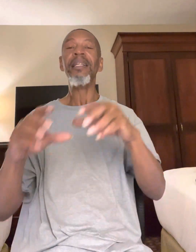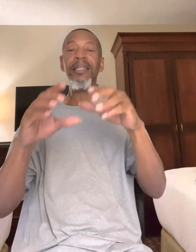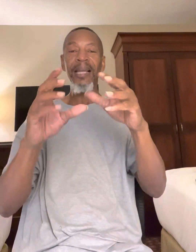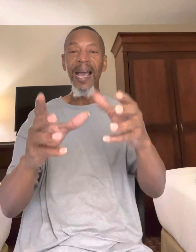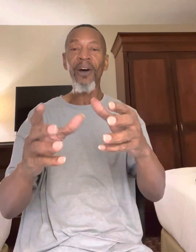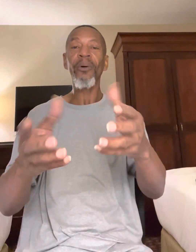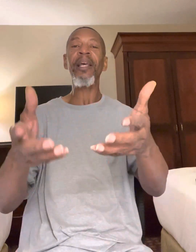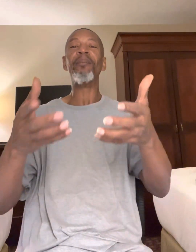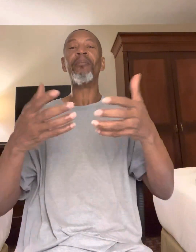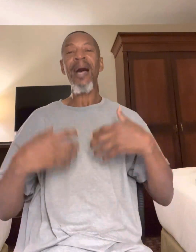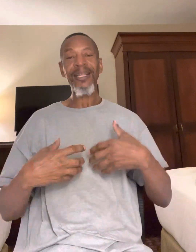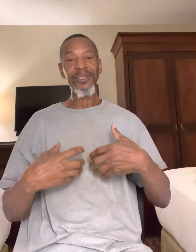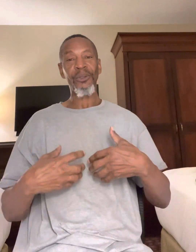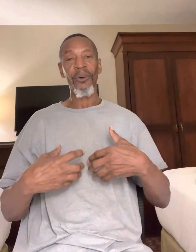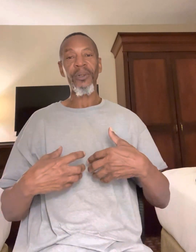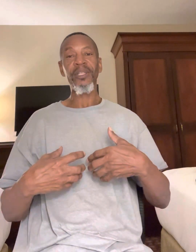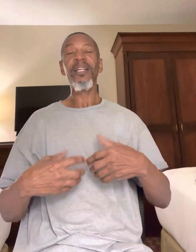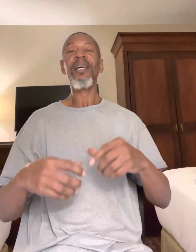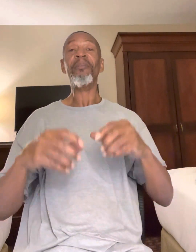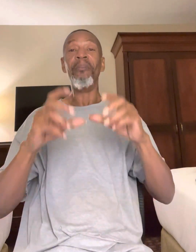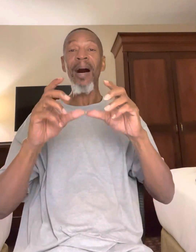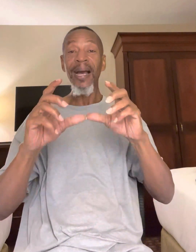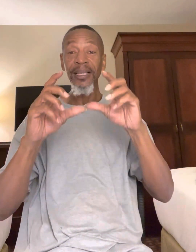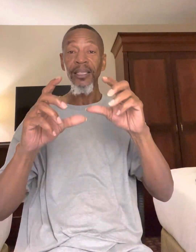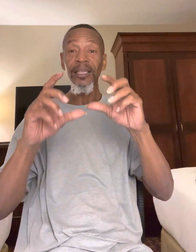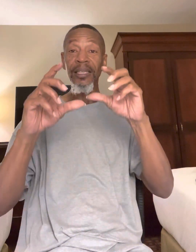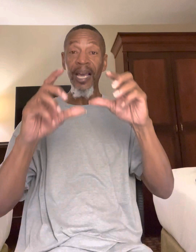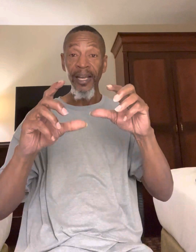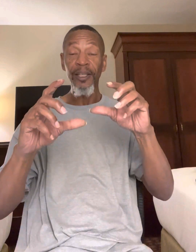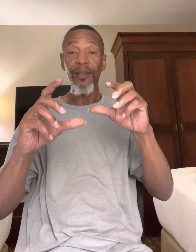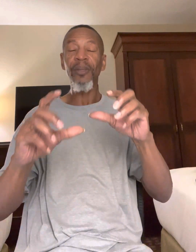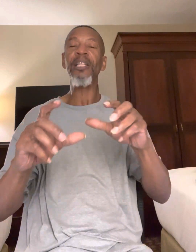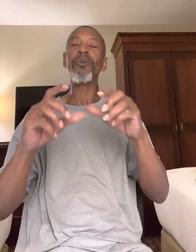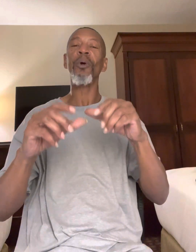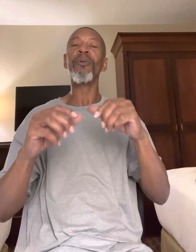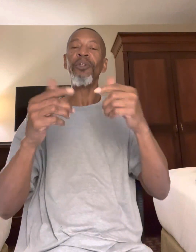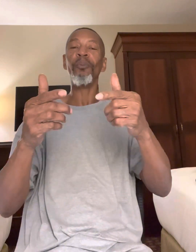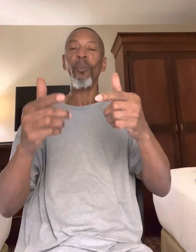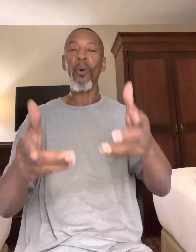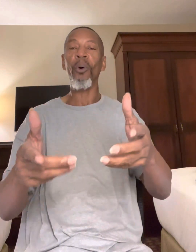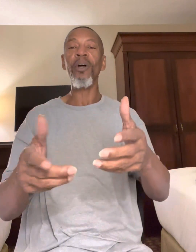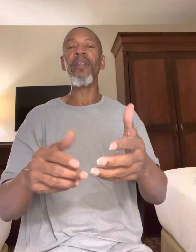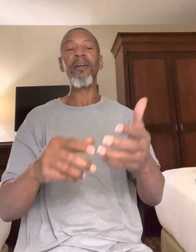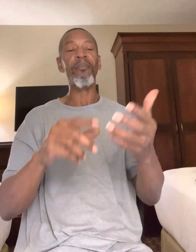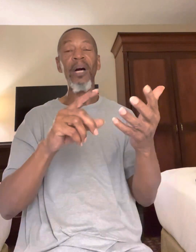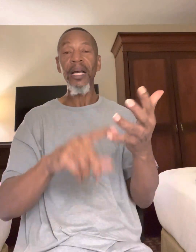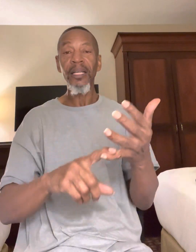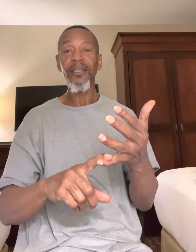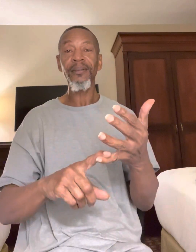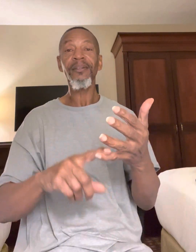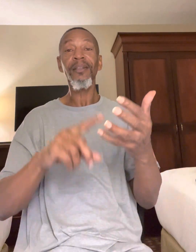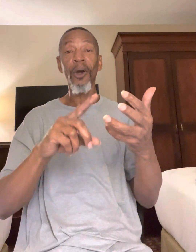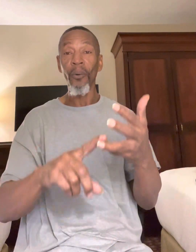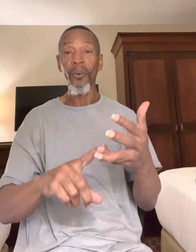Now, in my story, my good name is worth more than money, gold,